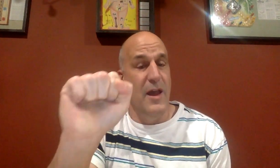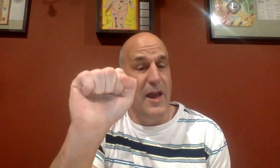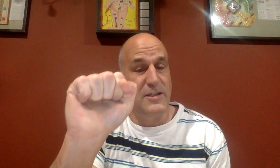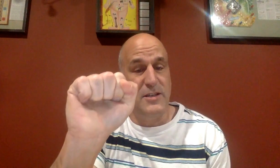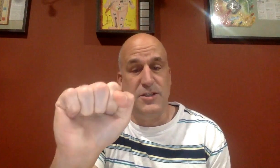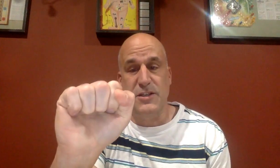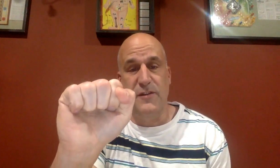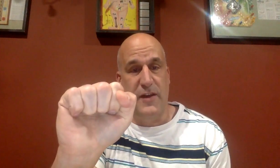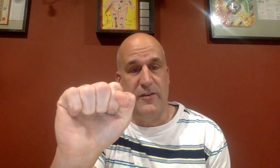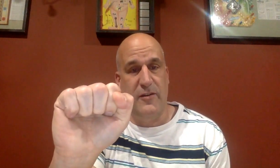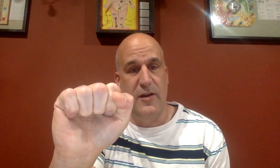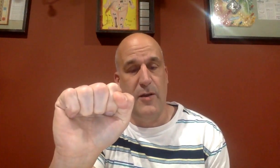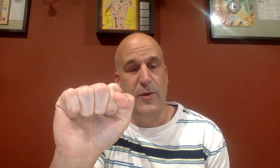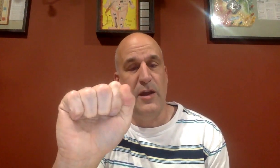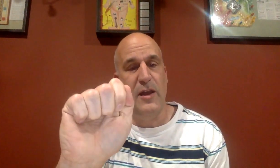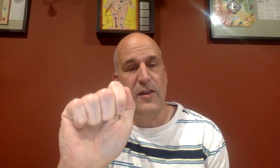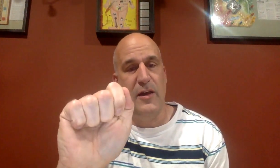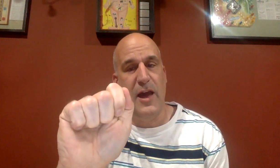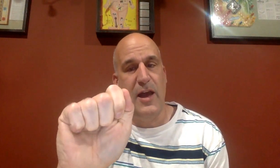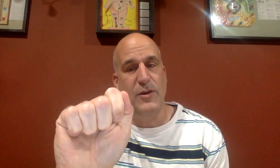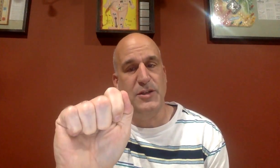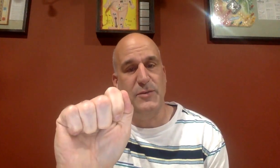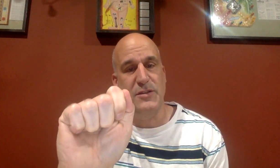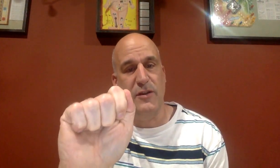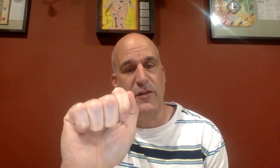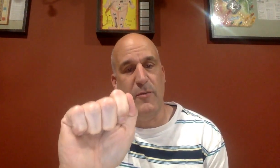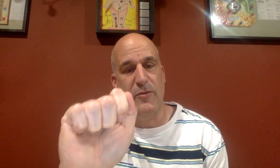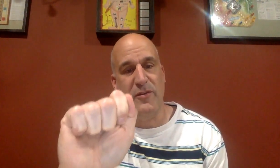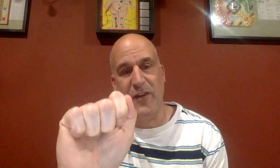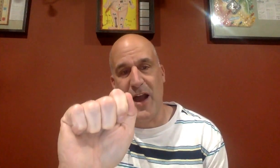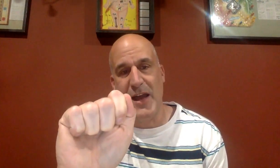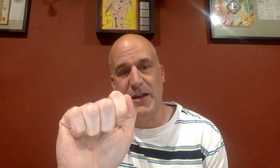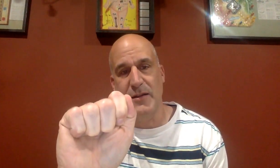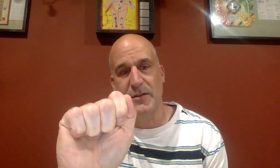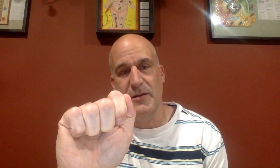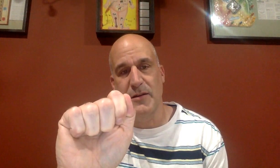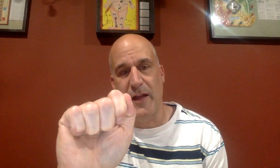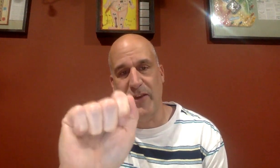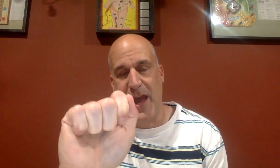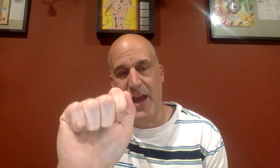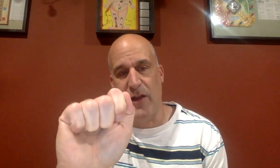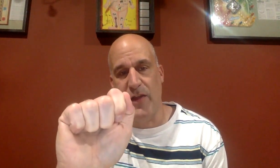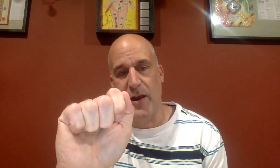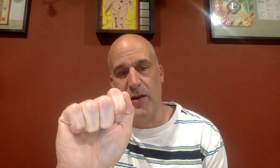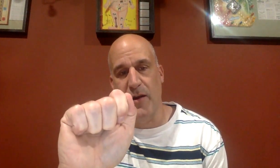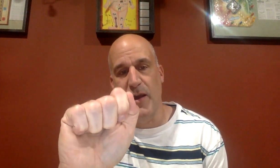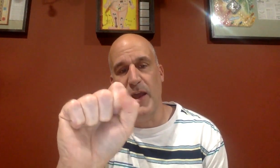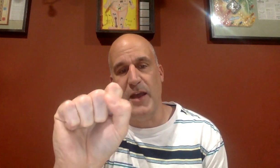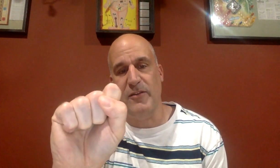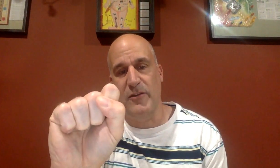S is just a fist. Um, but unlike the A, which is the thumb is beside, that's an A right there. And S is